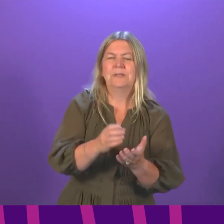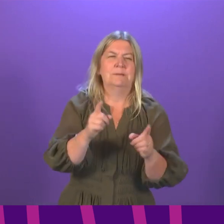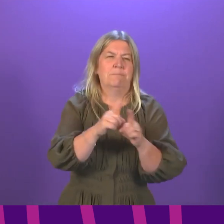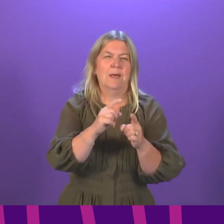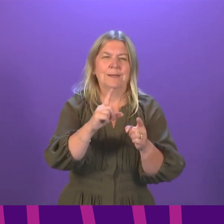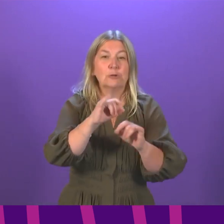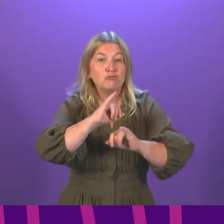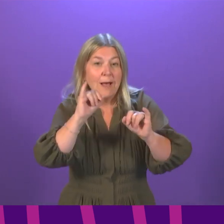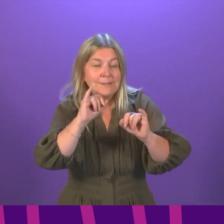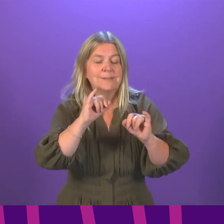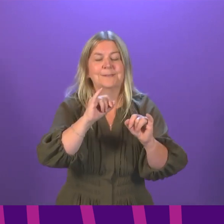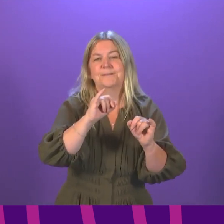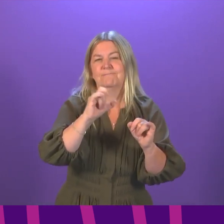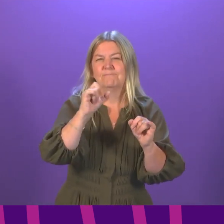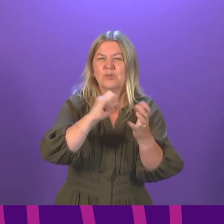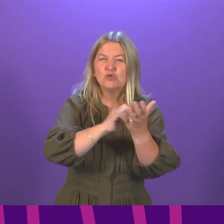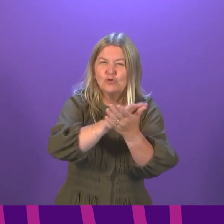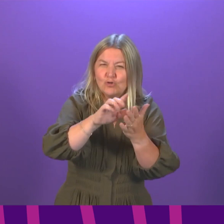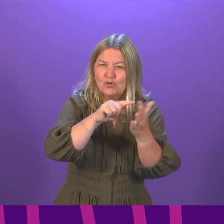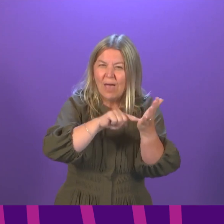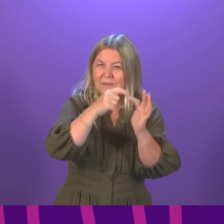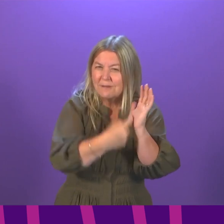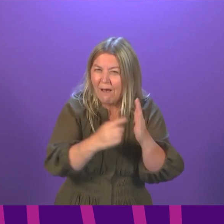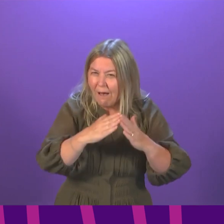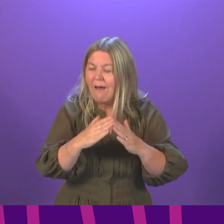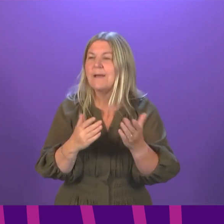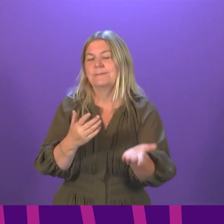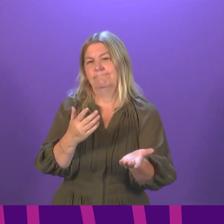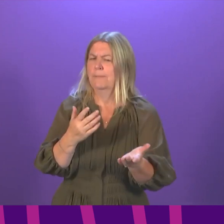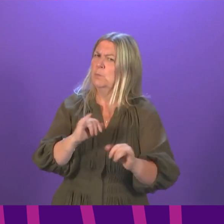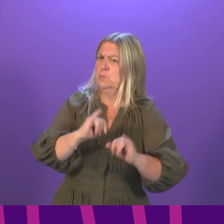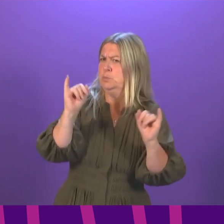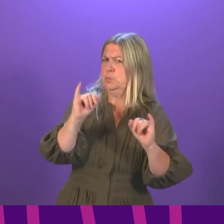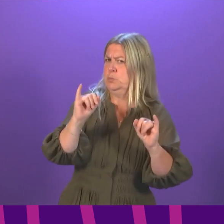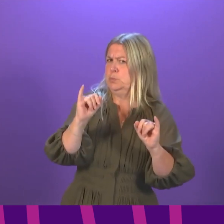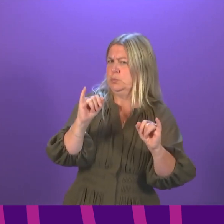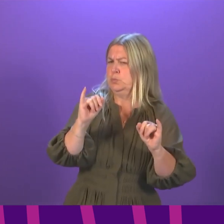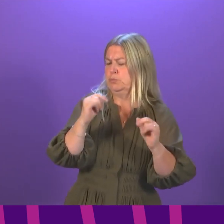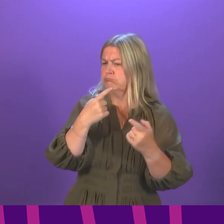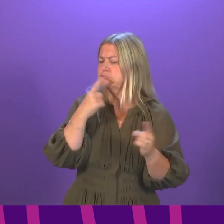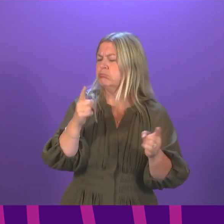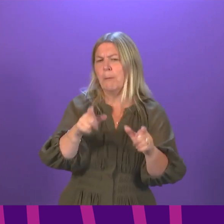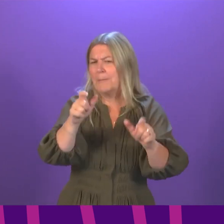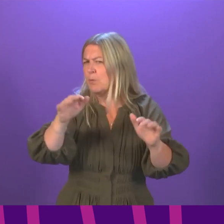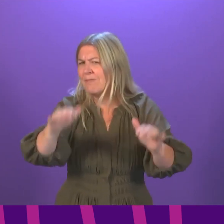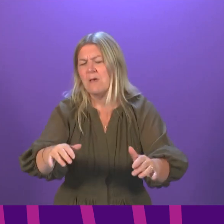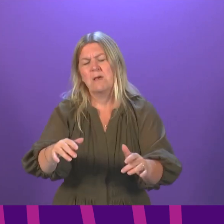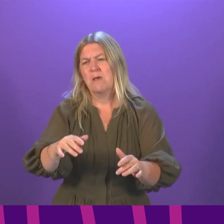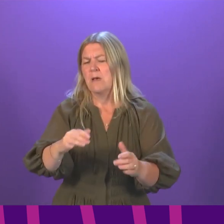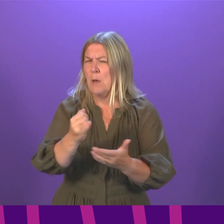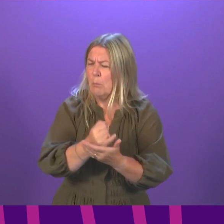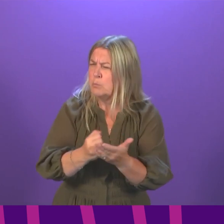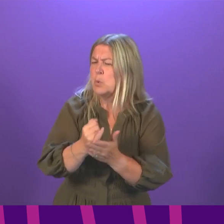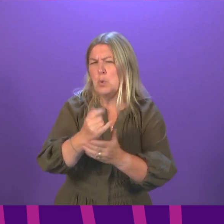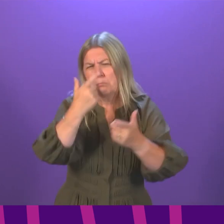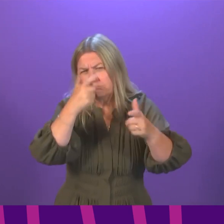hear from people day in and day out about the poor conditions they are facing in temporary accommodation like B&Bs and hotels, from lack